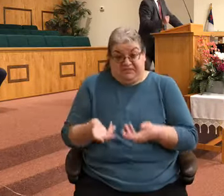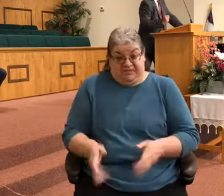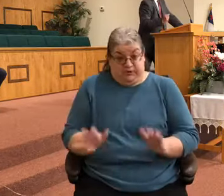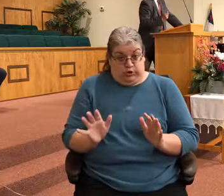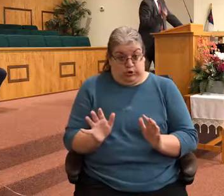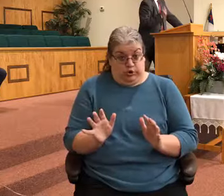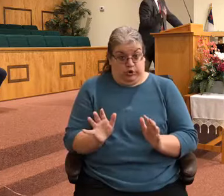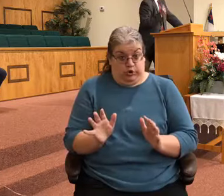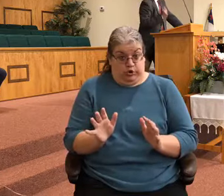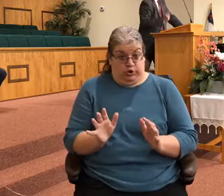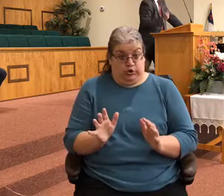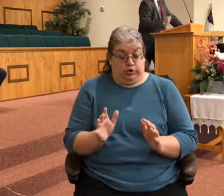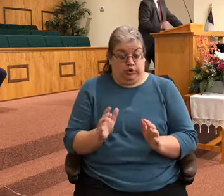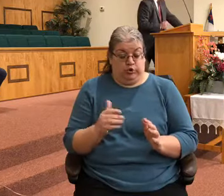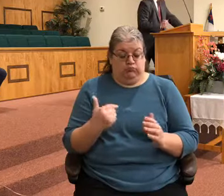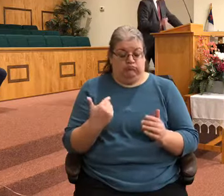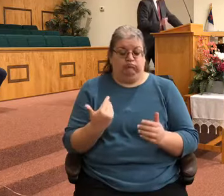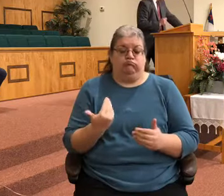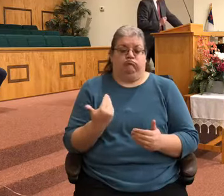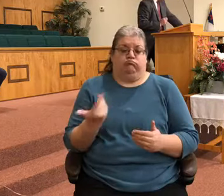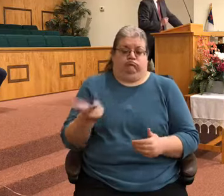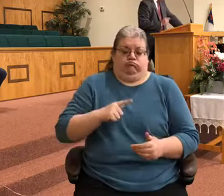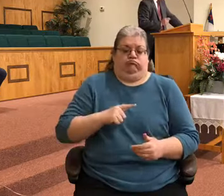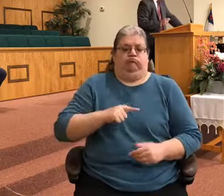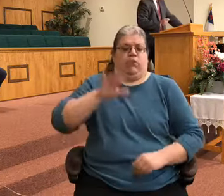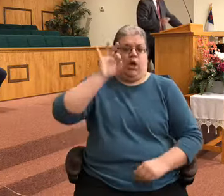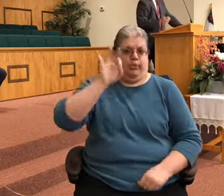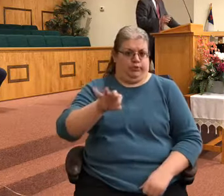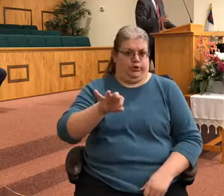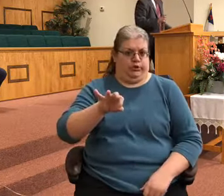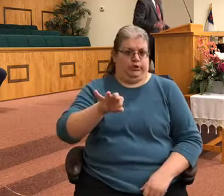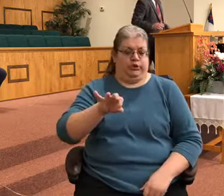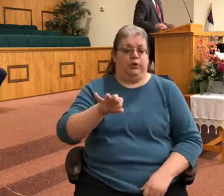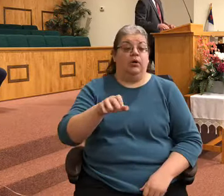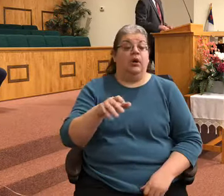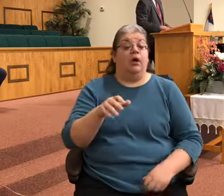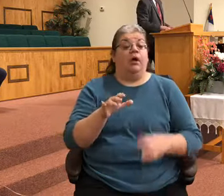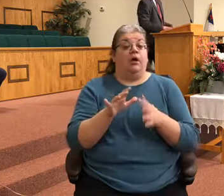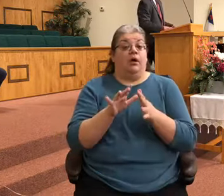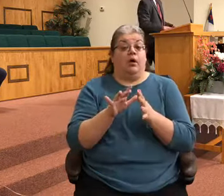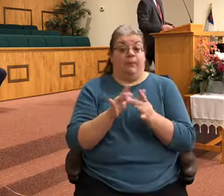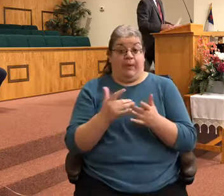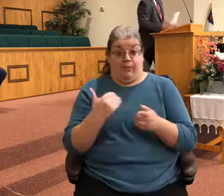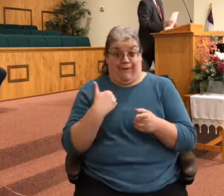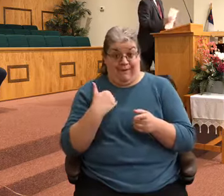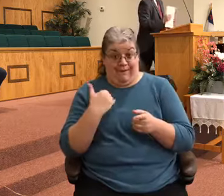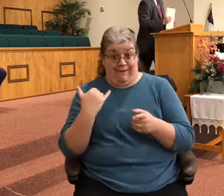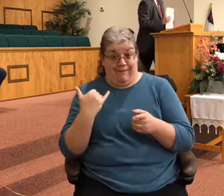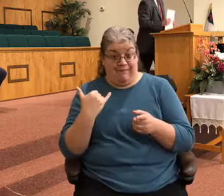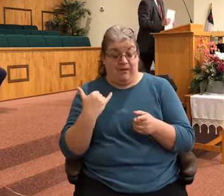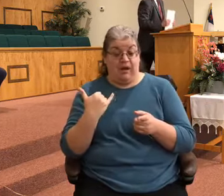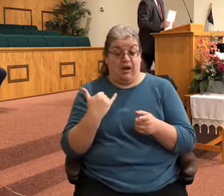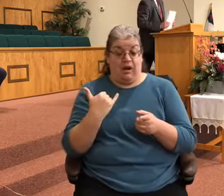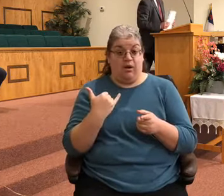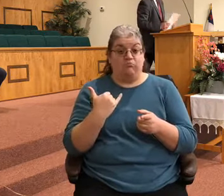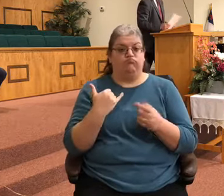I will preach. I'll give you the message to them. I'll tell you what, if you haven't your Bibles with you at this time, if you want to open them to 2